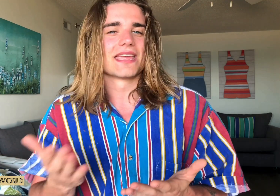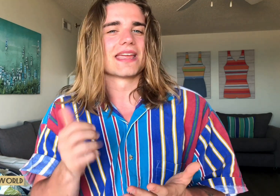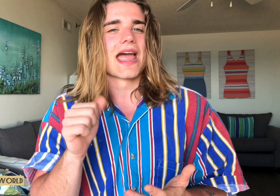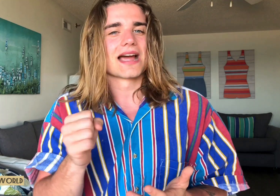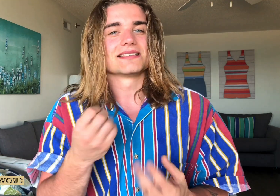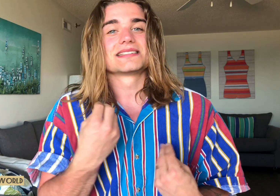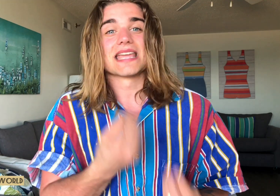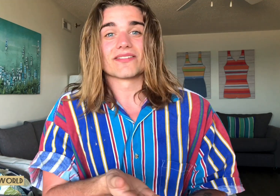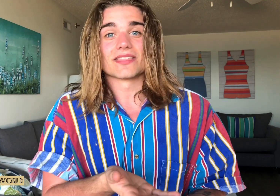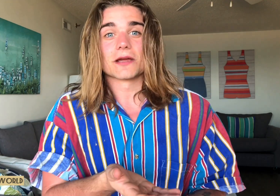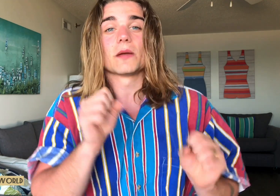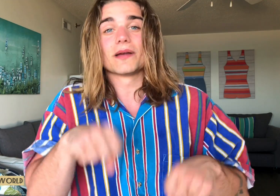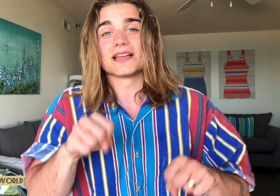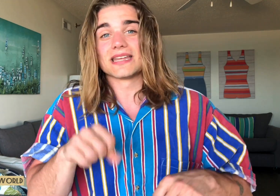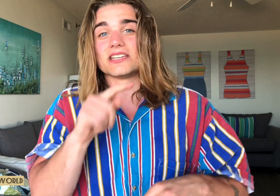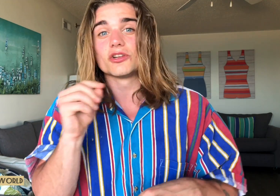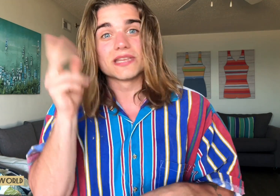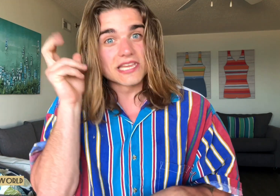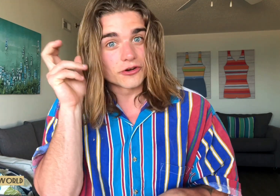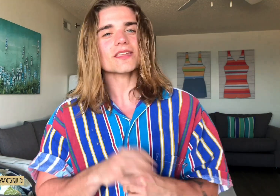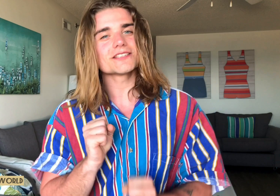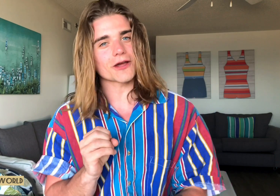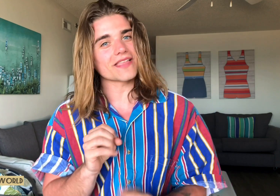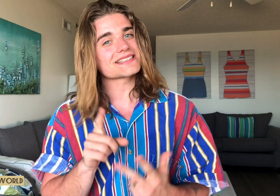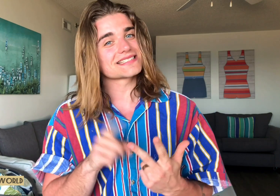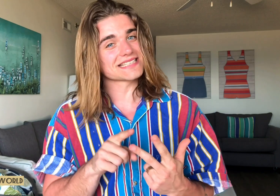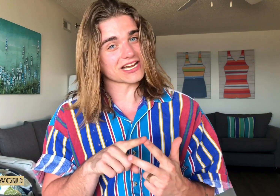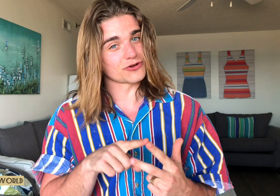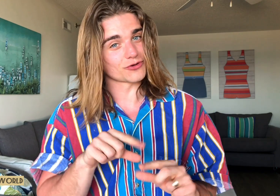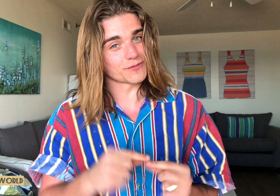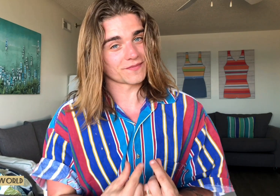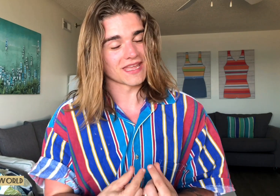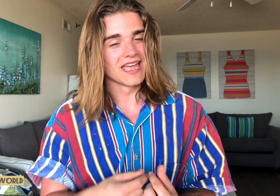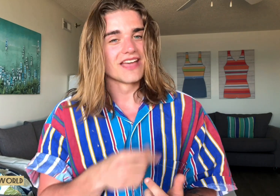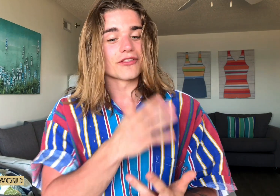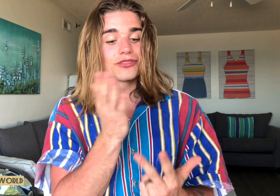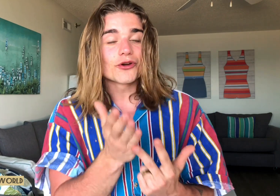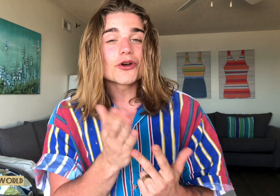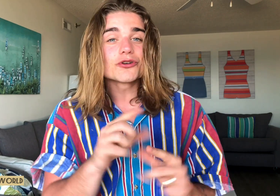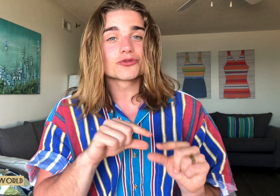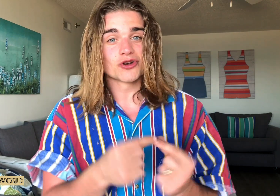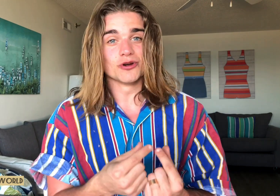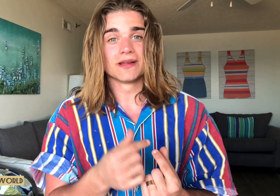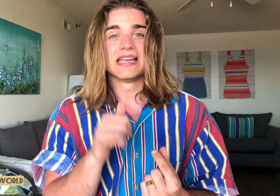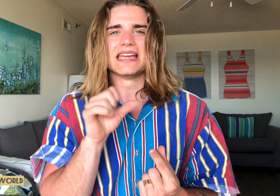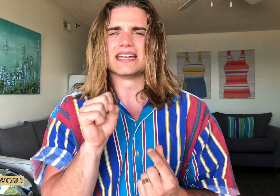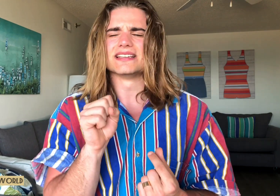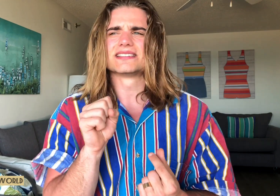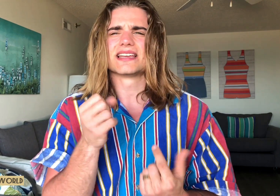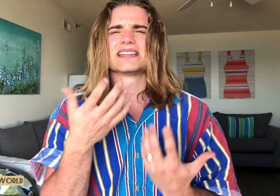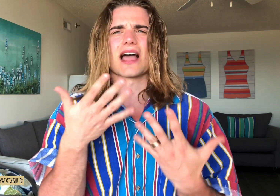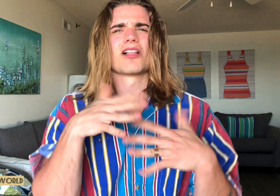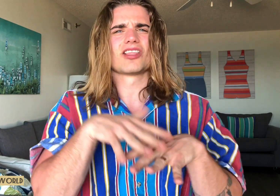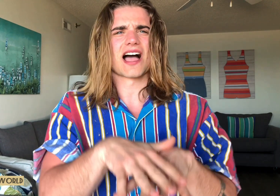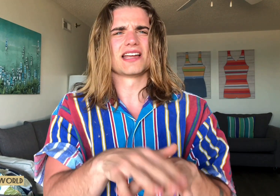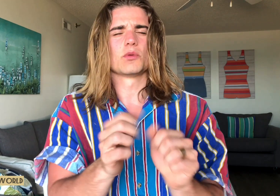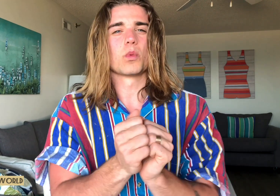as given their ability to hear. So that's the second group. The third group is it's aligned with